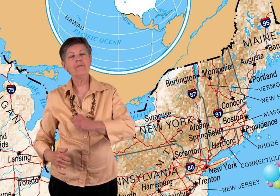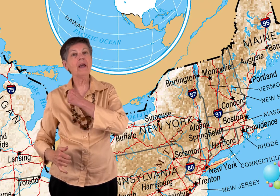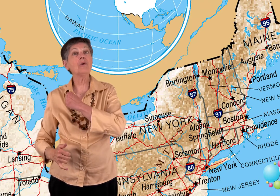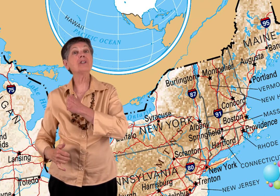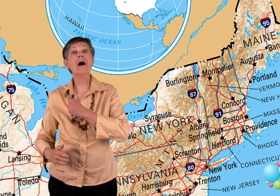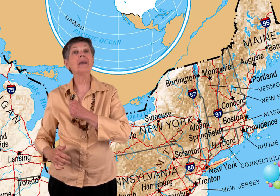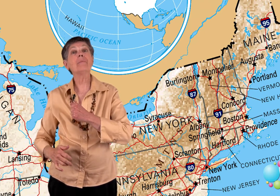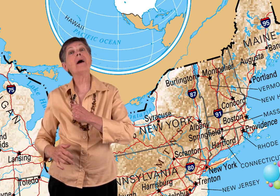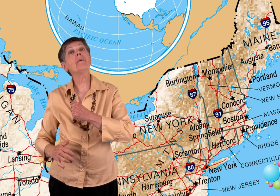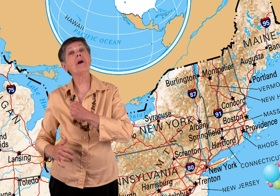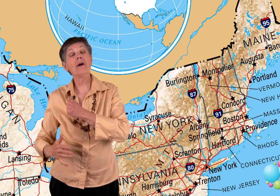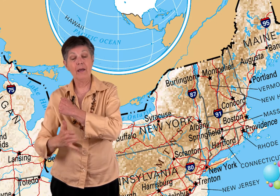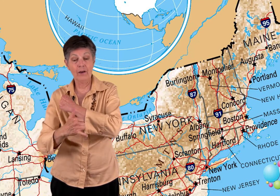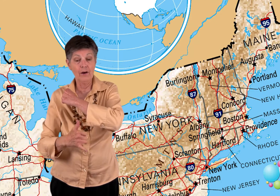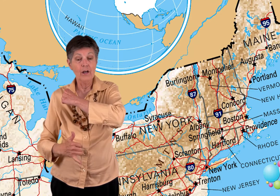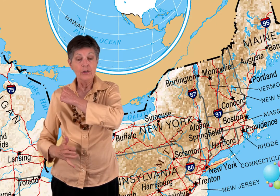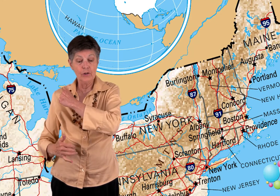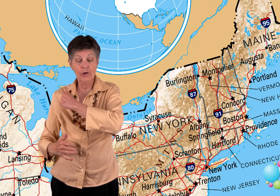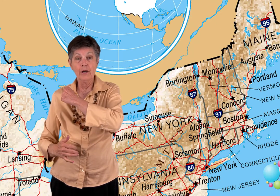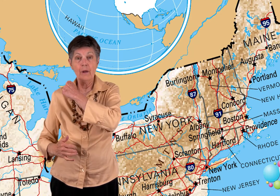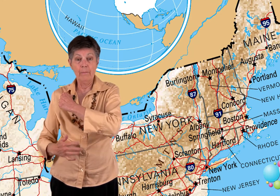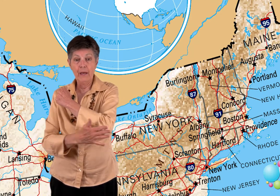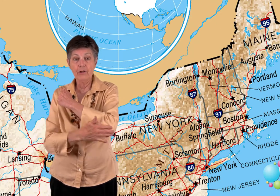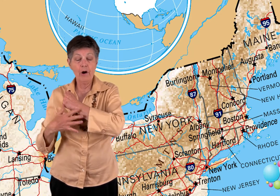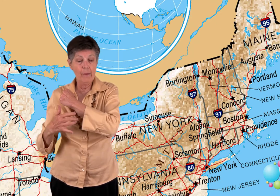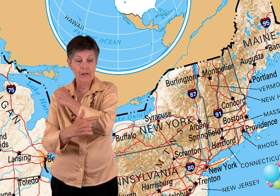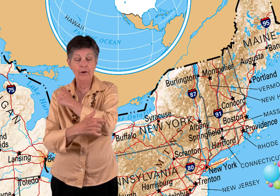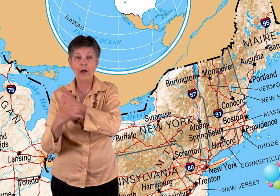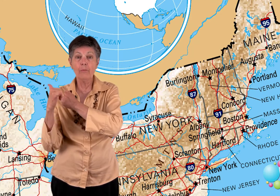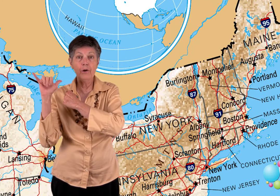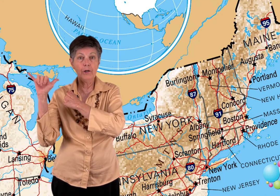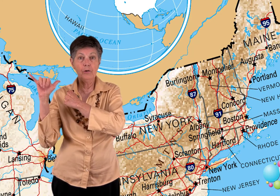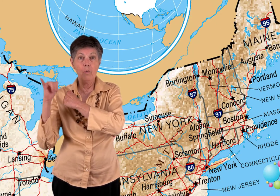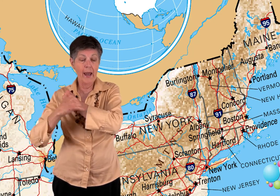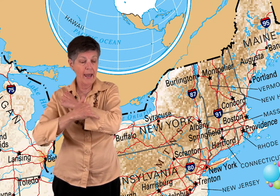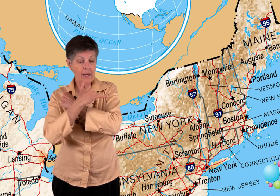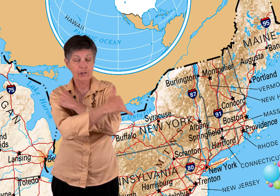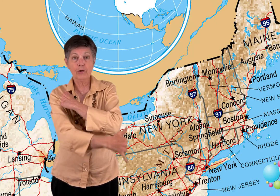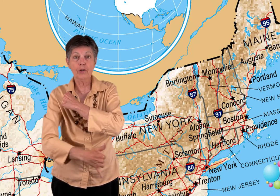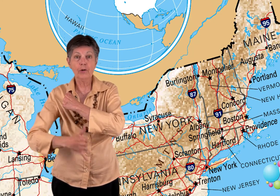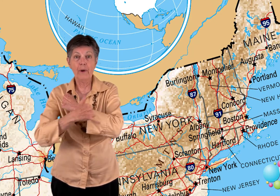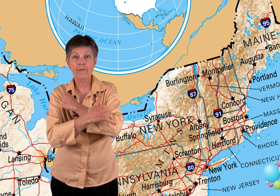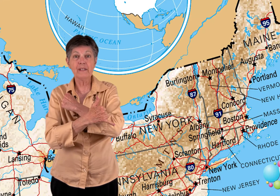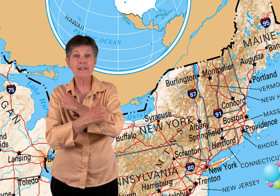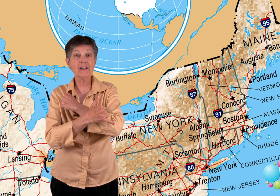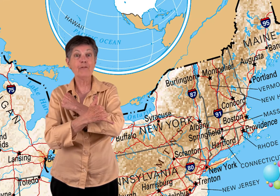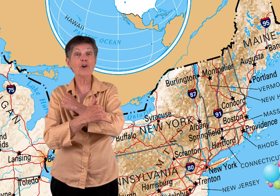of thee, and we're talking about America here. So, you're going to bend your arm and at your elbow, you're going to do a Y hand and circle it around. This is a sign for